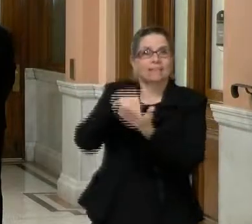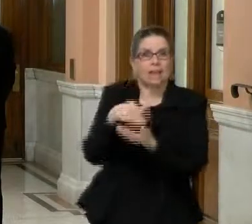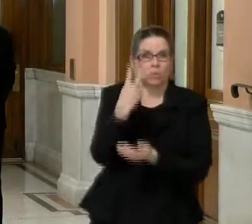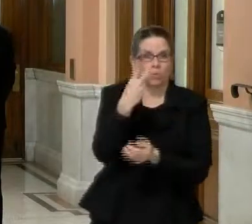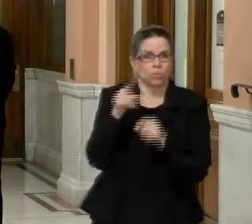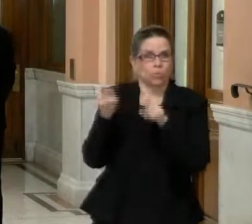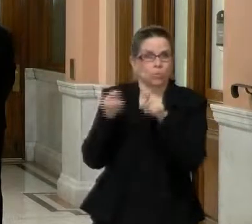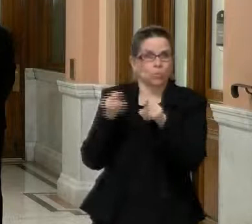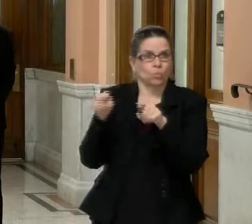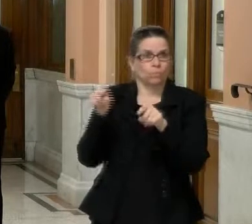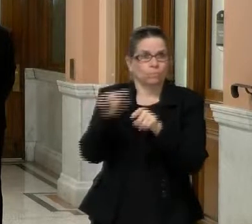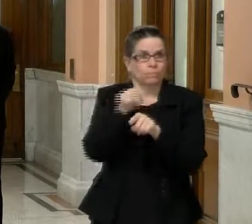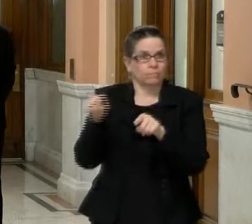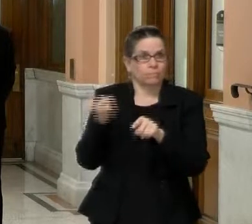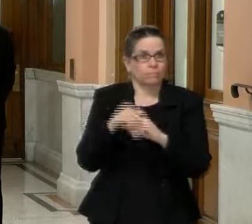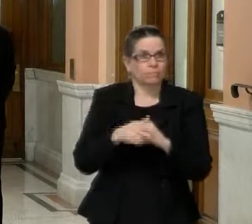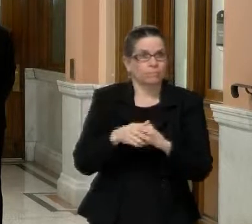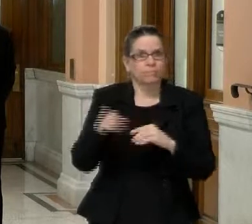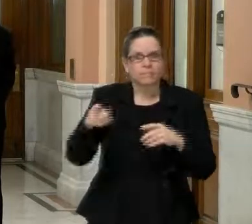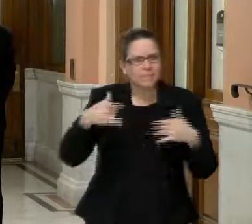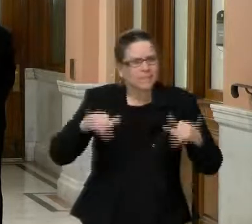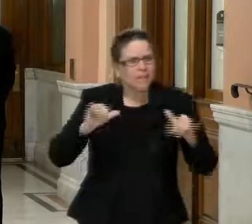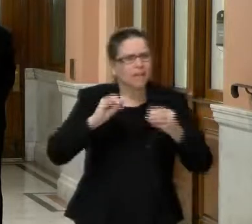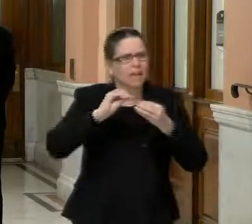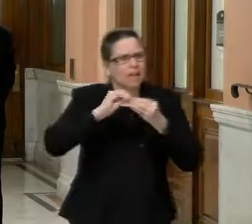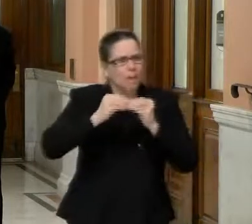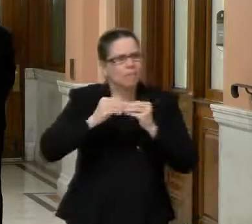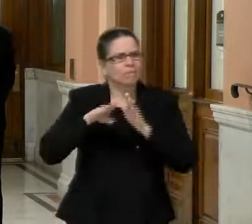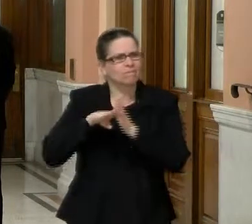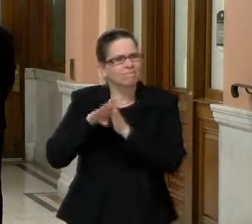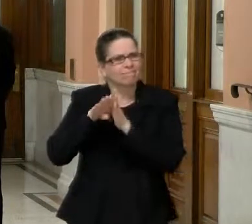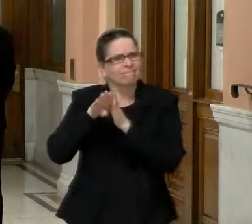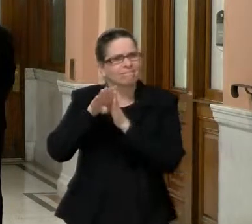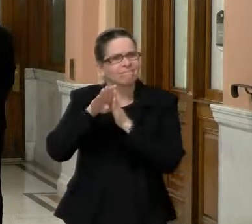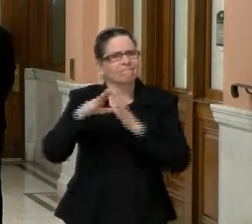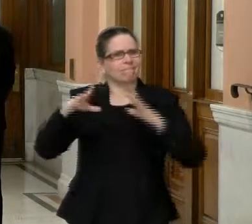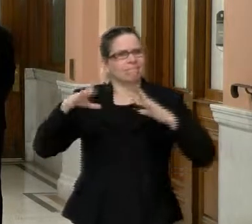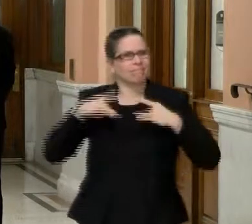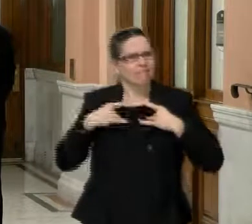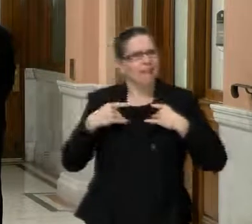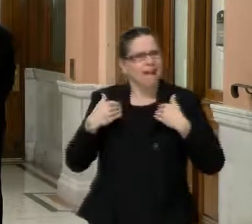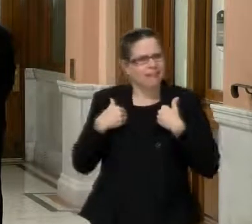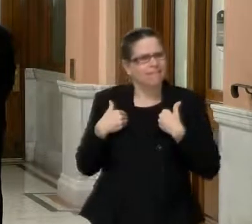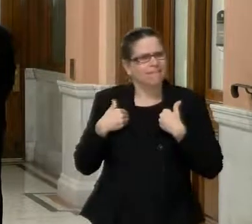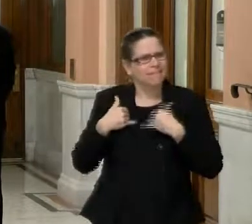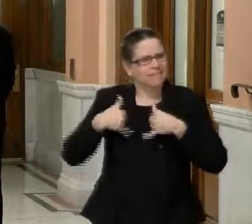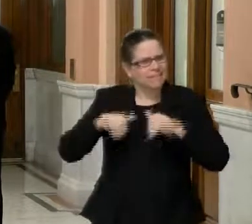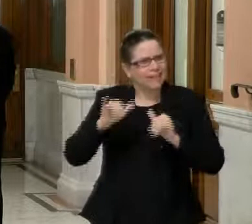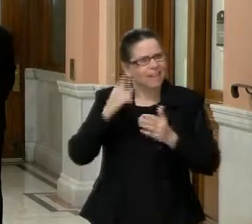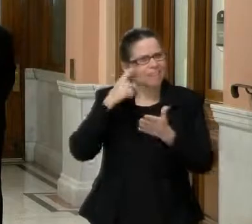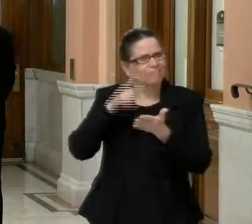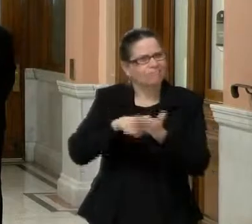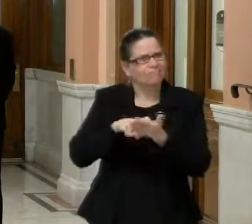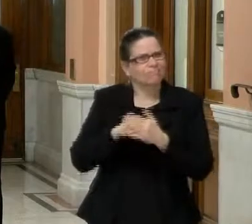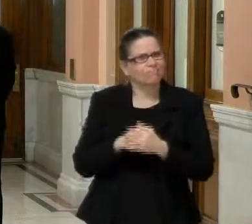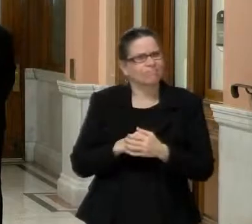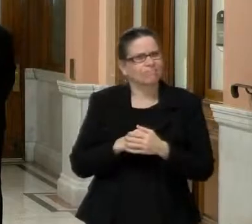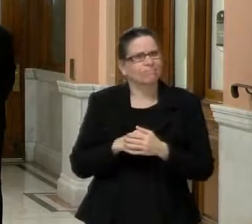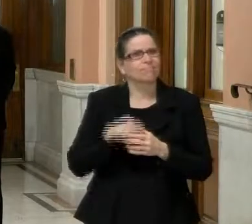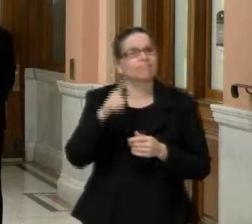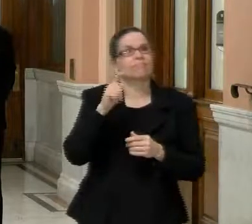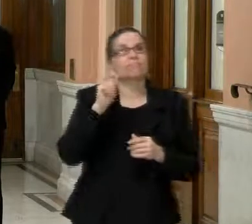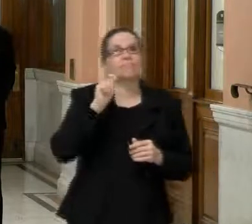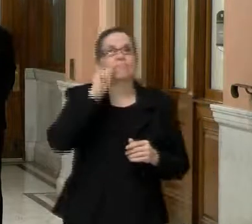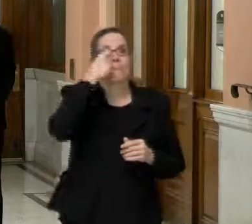having very, very high percentage positivity rates of the people that are coming in to get tested. Uh,